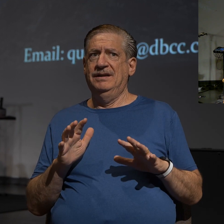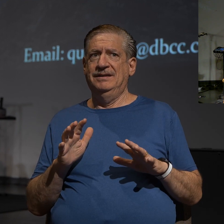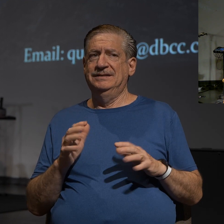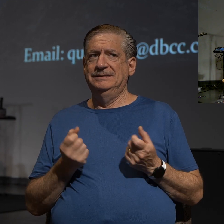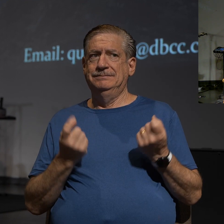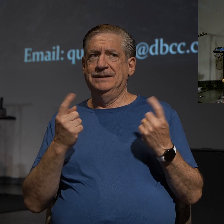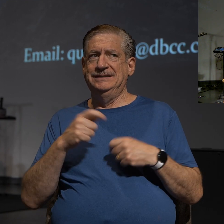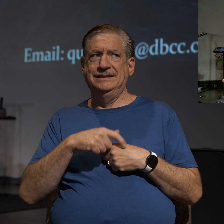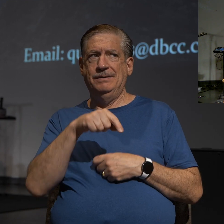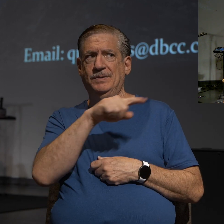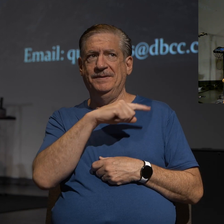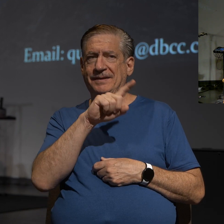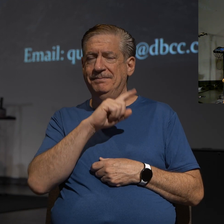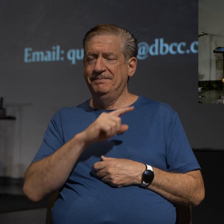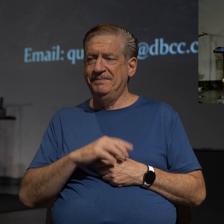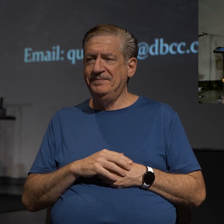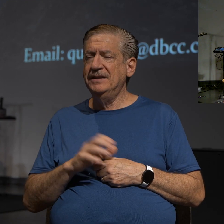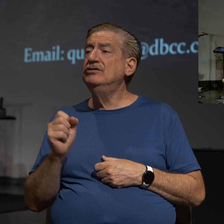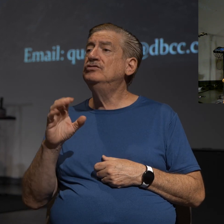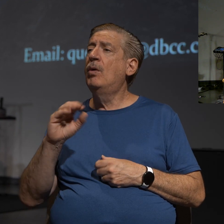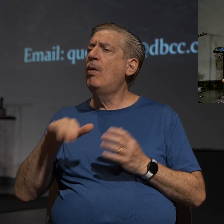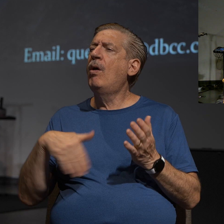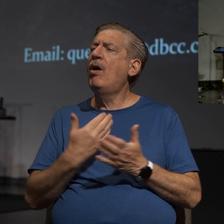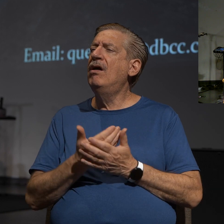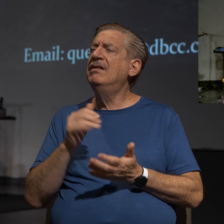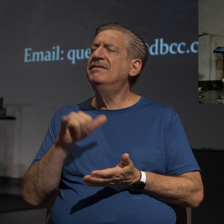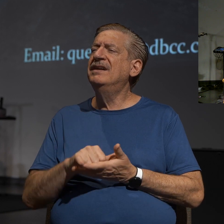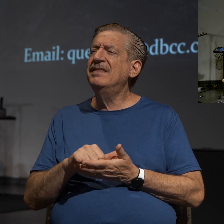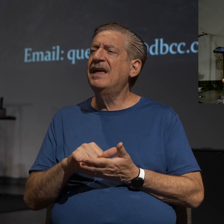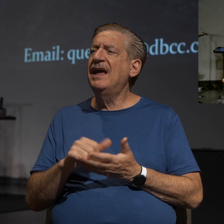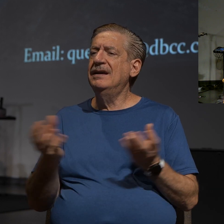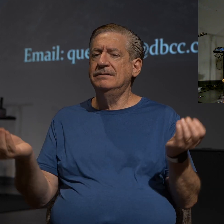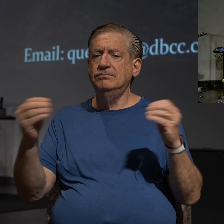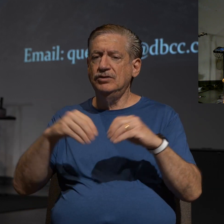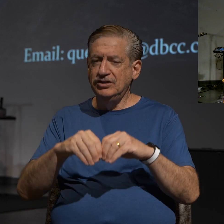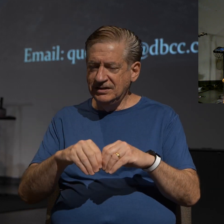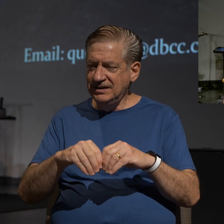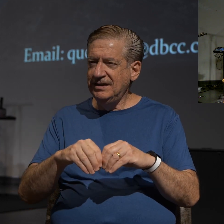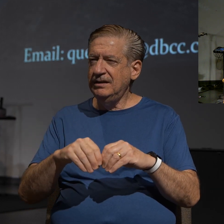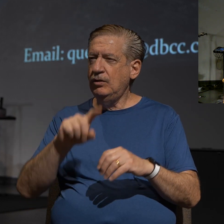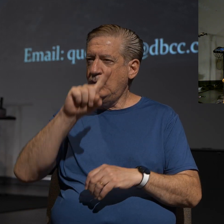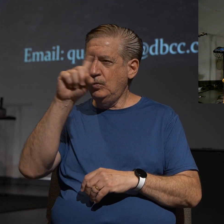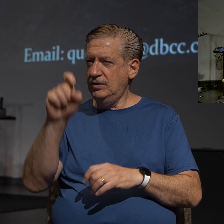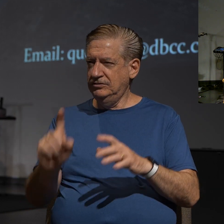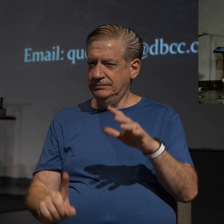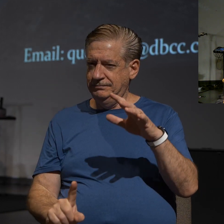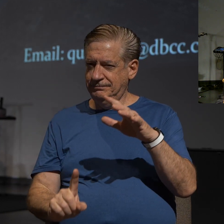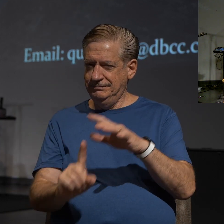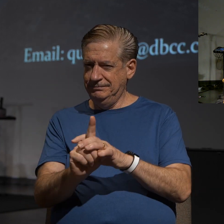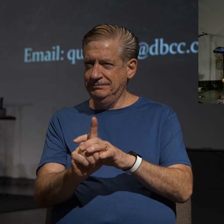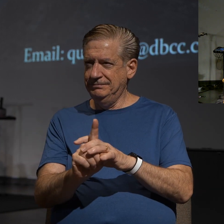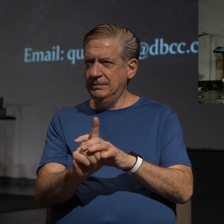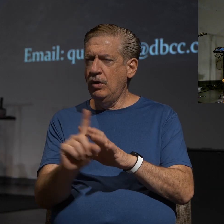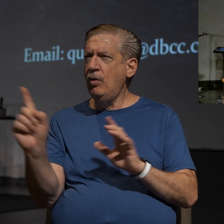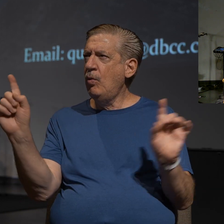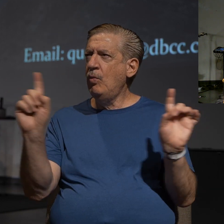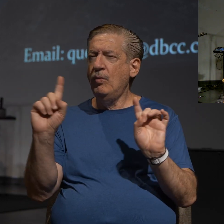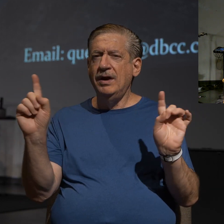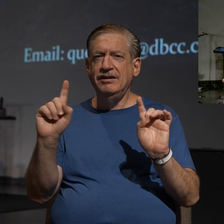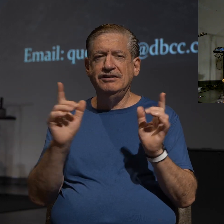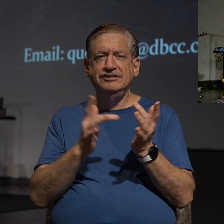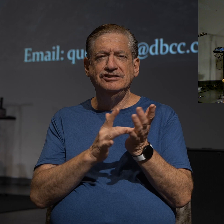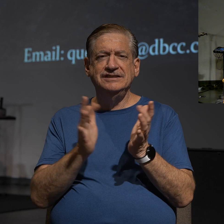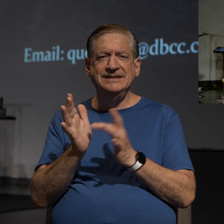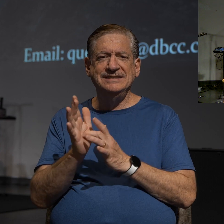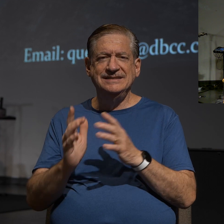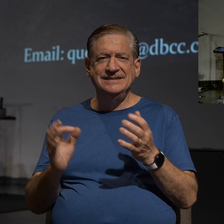time with them. So, all of that put together begs the question, where does Jesus fit into this